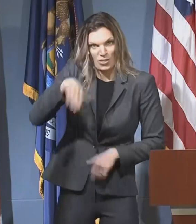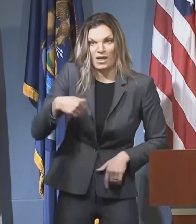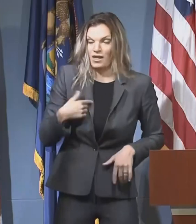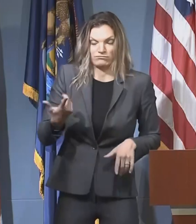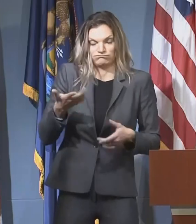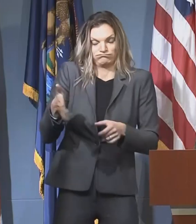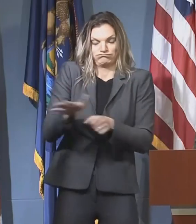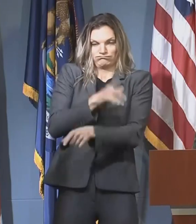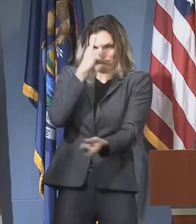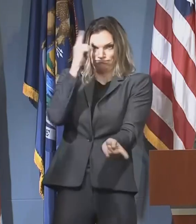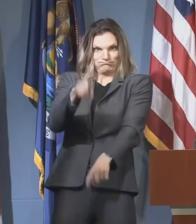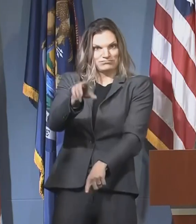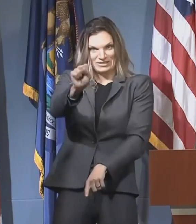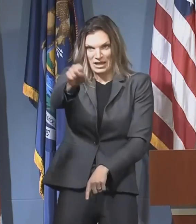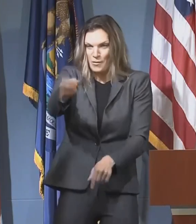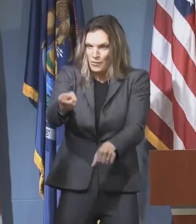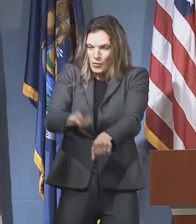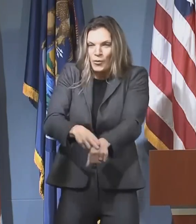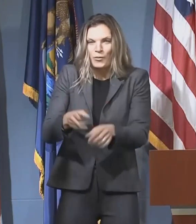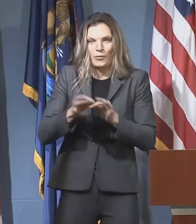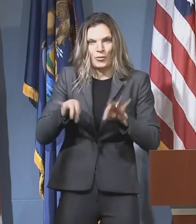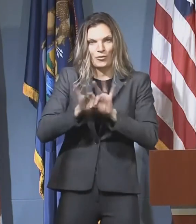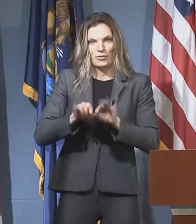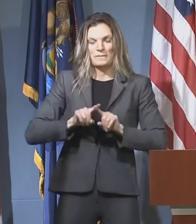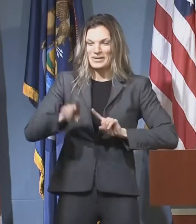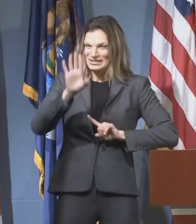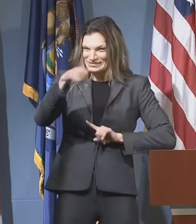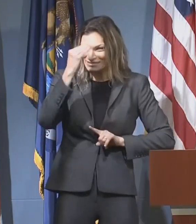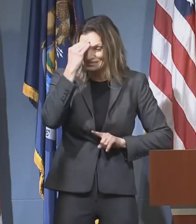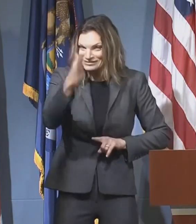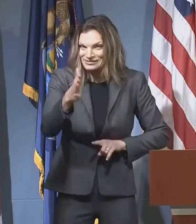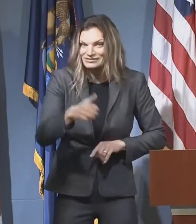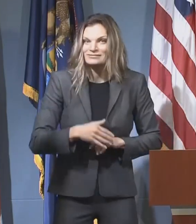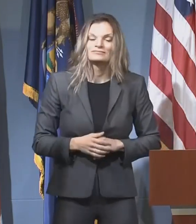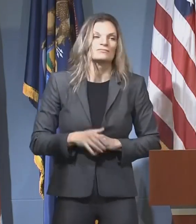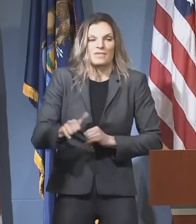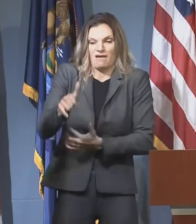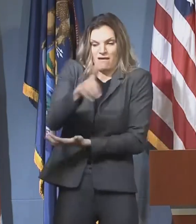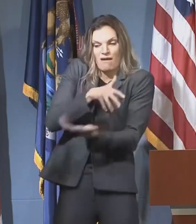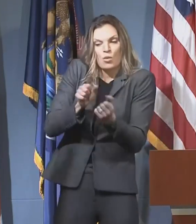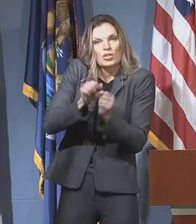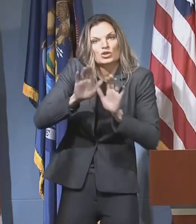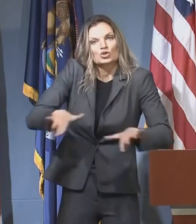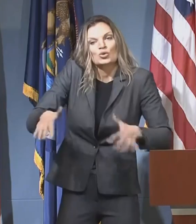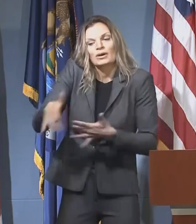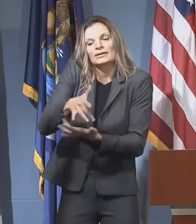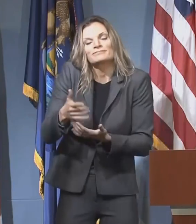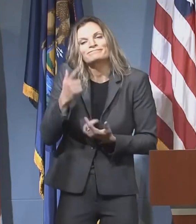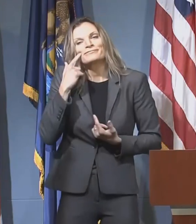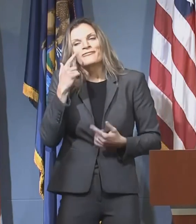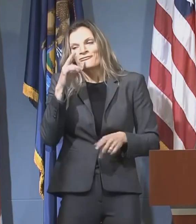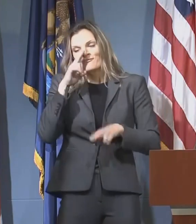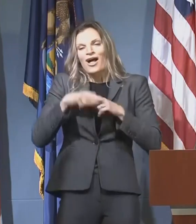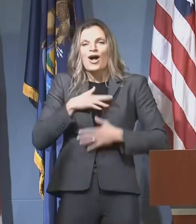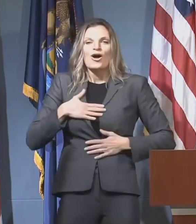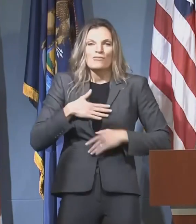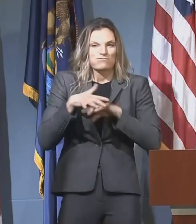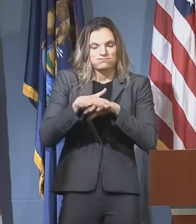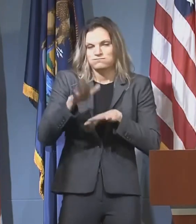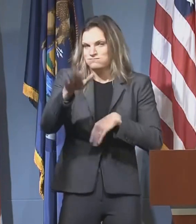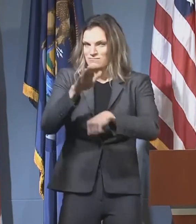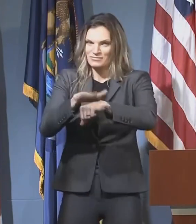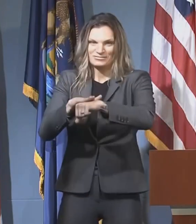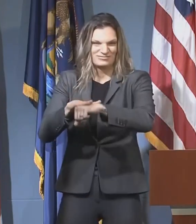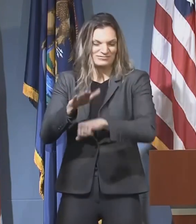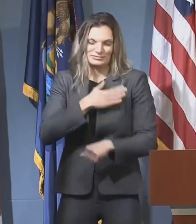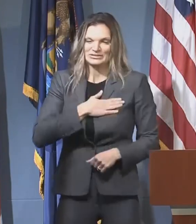completely understand that. But please consider not having those play dates as you normally would. Try to